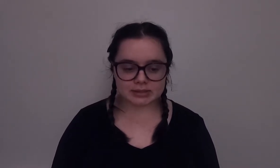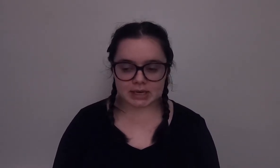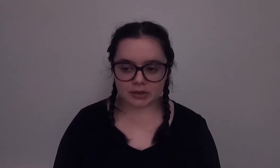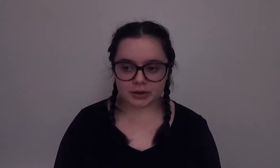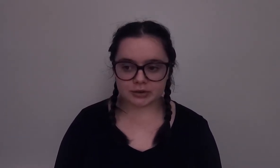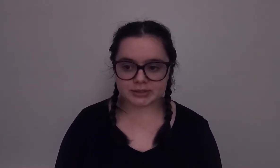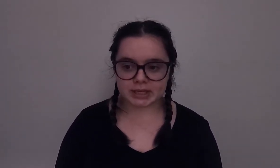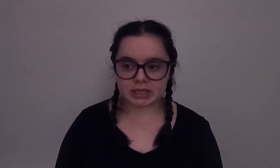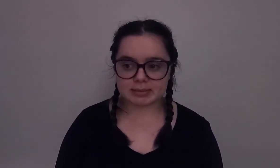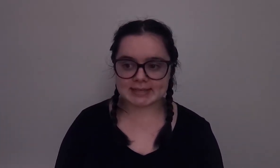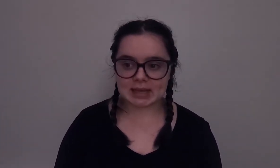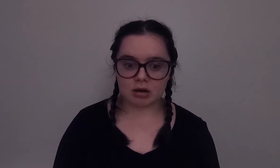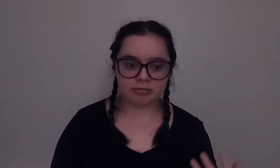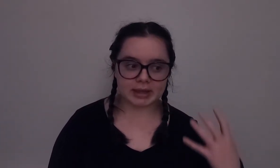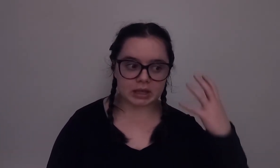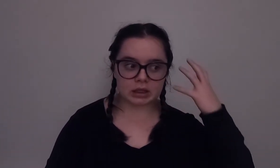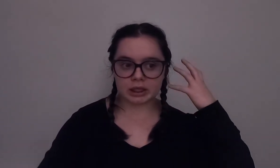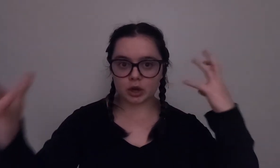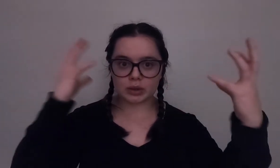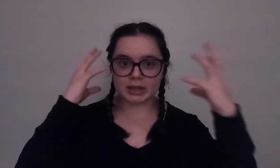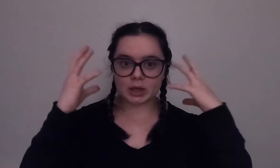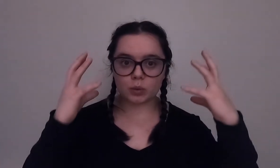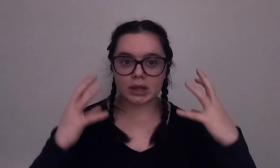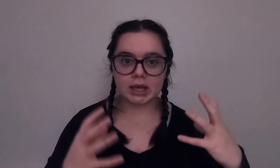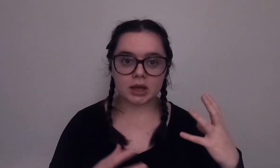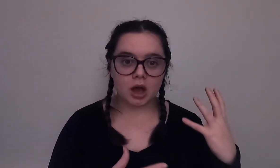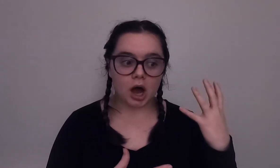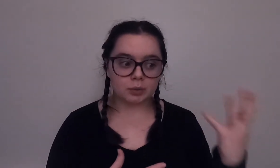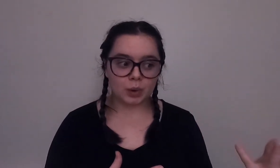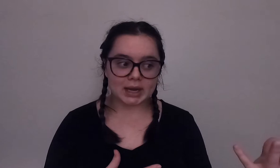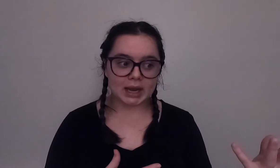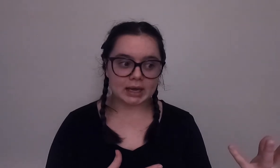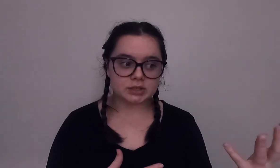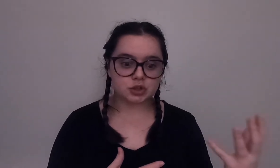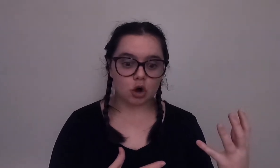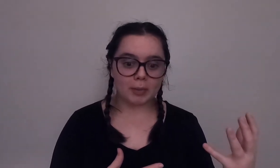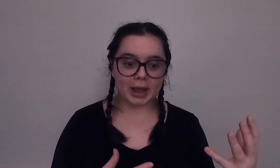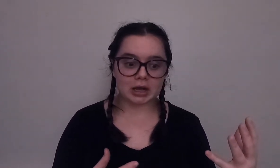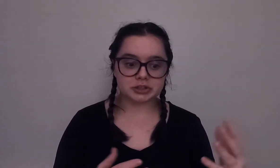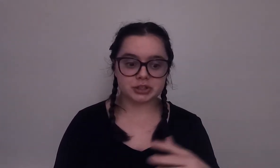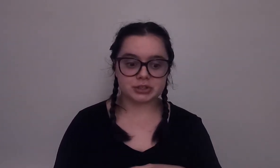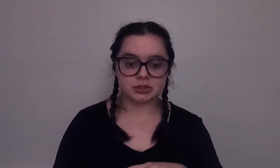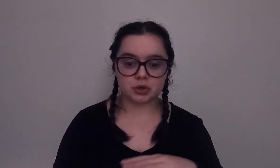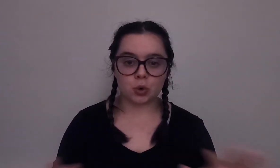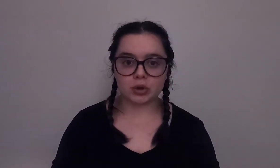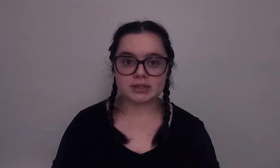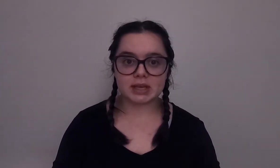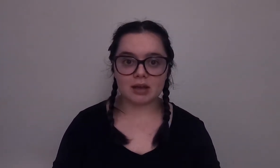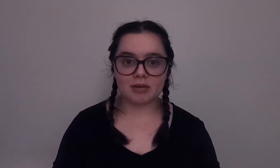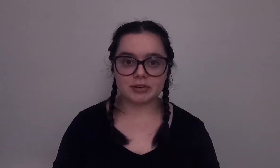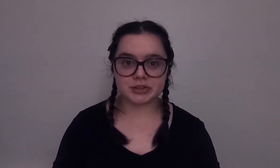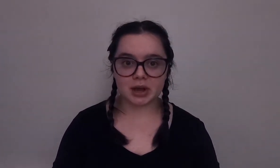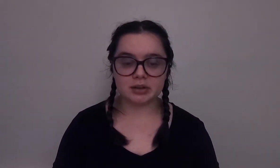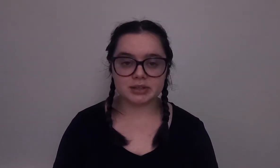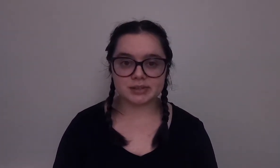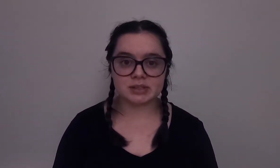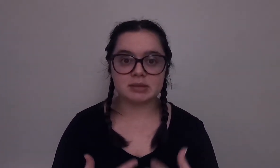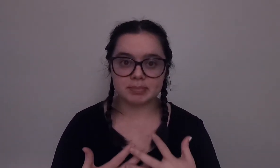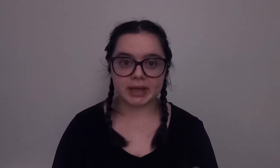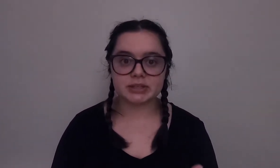was down there I was thinking to myself literally equally on one hand oh my gosh this is the coolest thing I've ever done this is the biggest